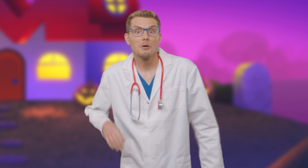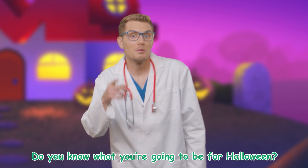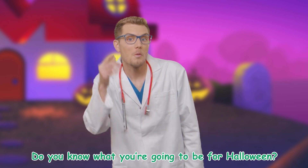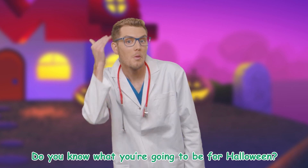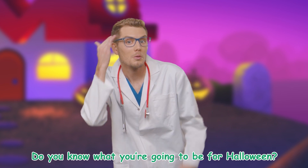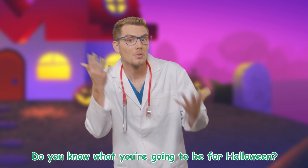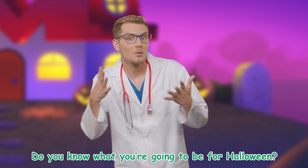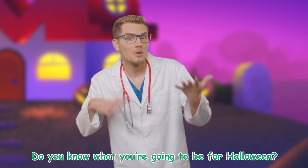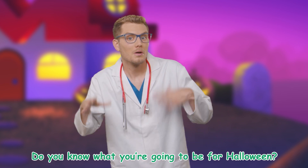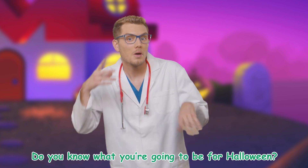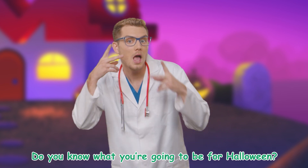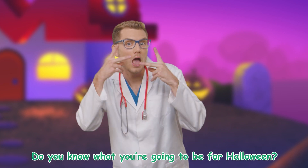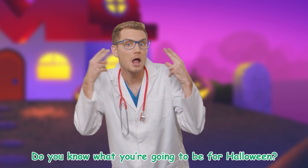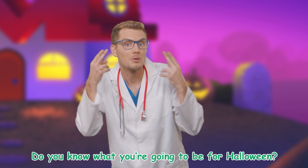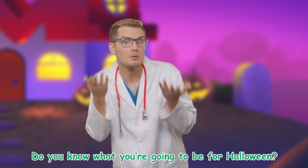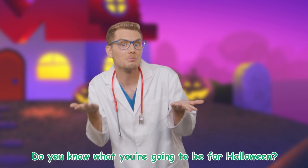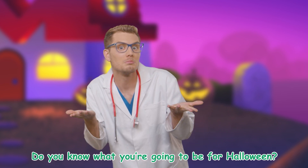Do you know what you're going to be for Halloween?